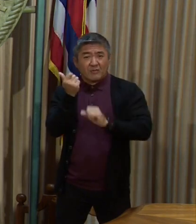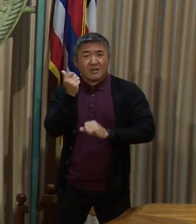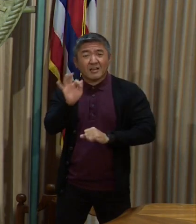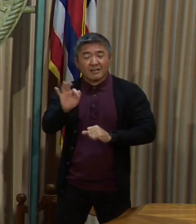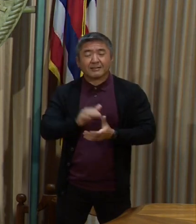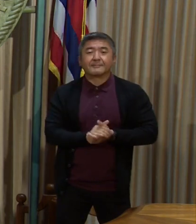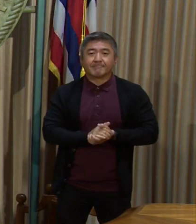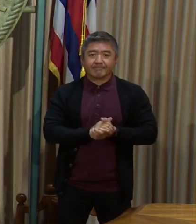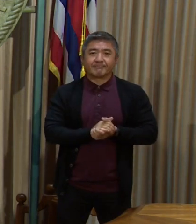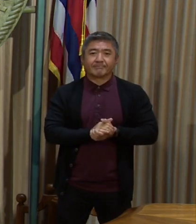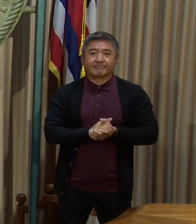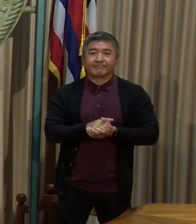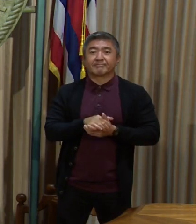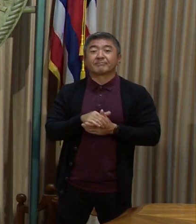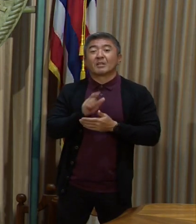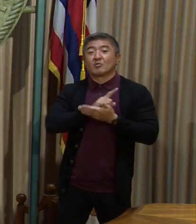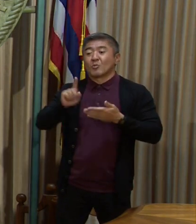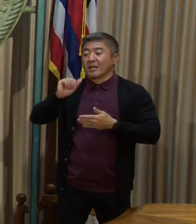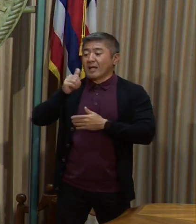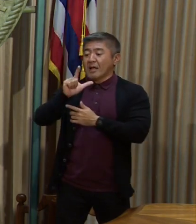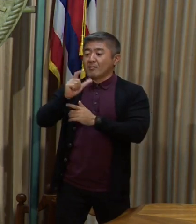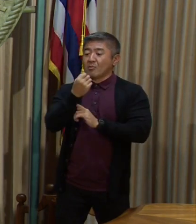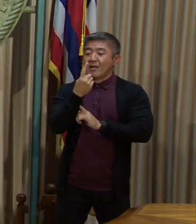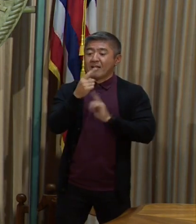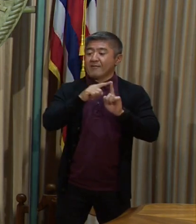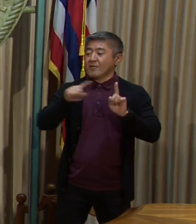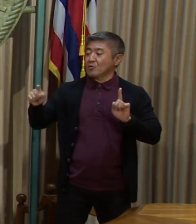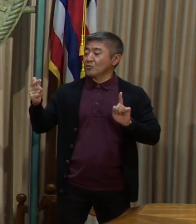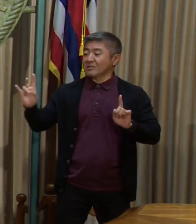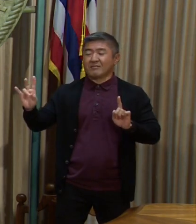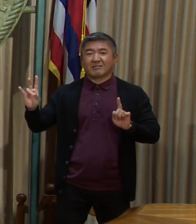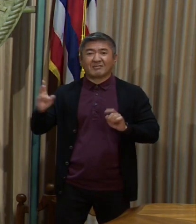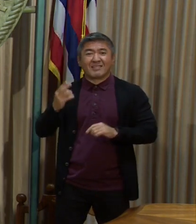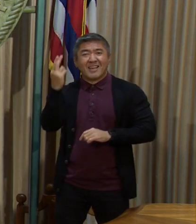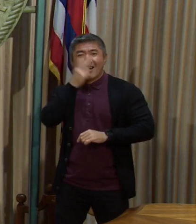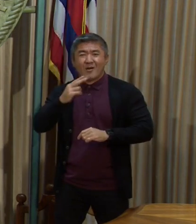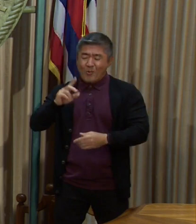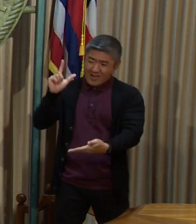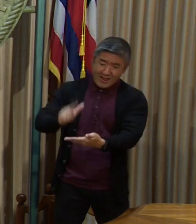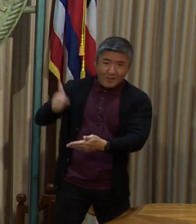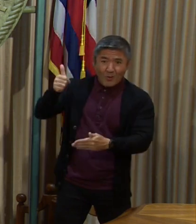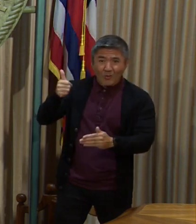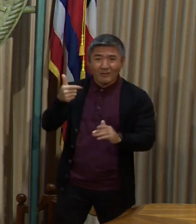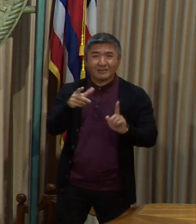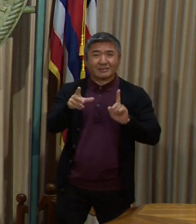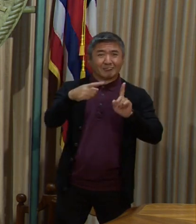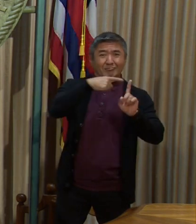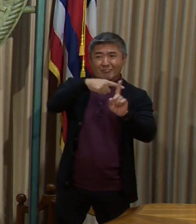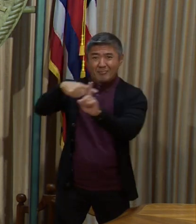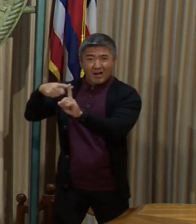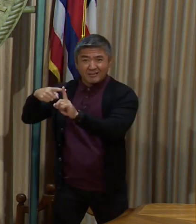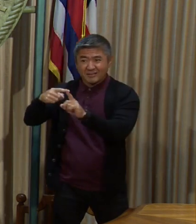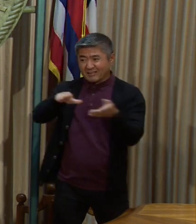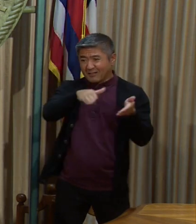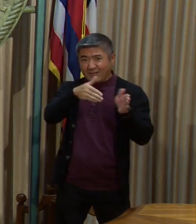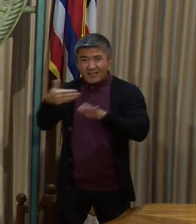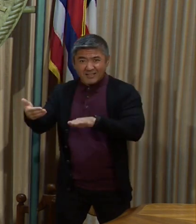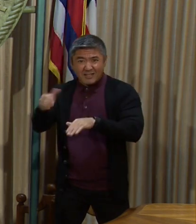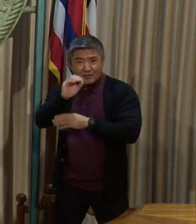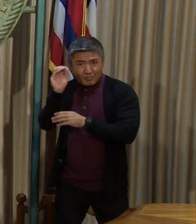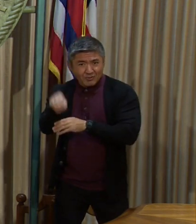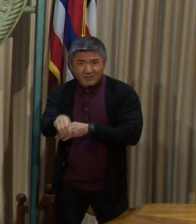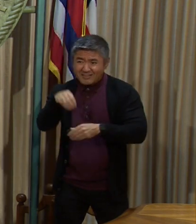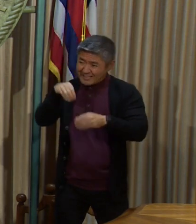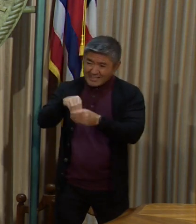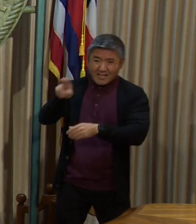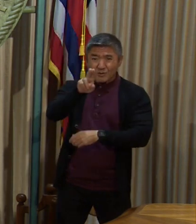For the week of April 11th through the 17th, Hawaii had the lowest infection rate and mortality rate in the nation since the